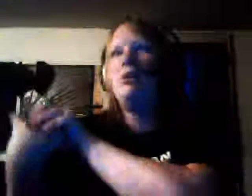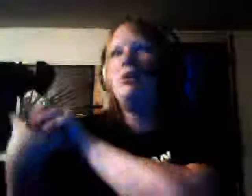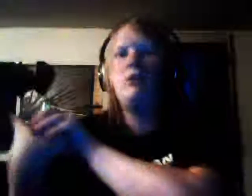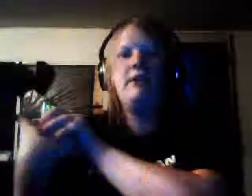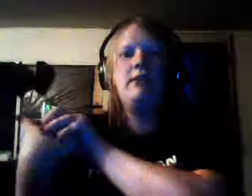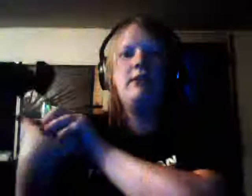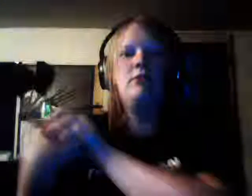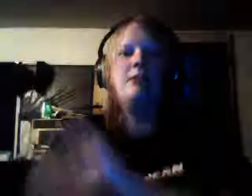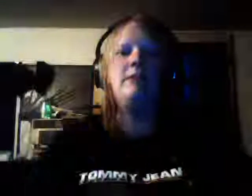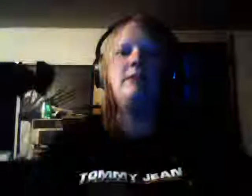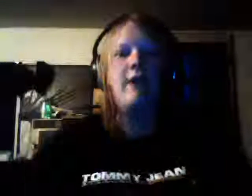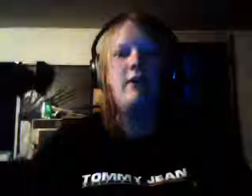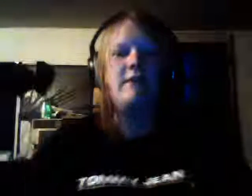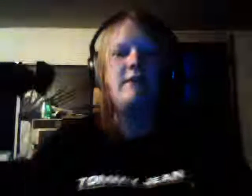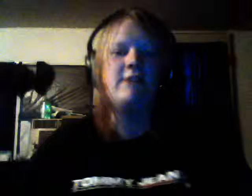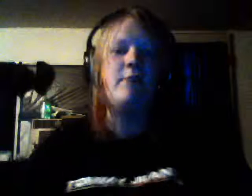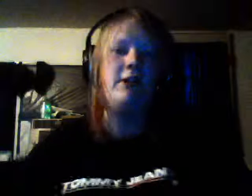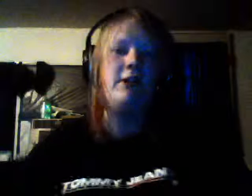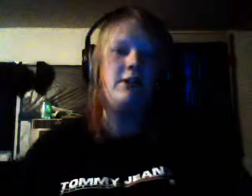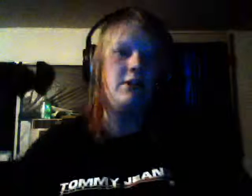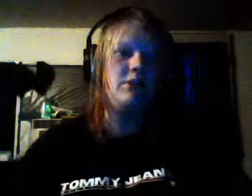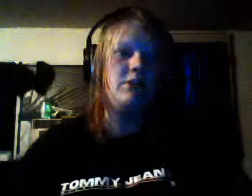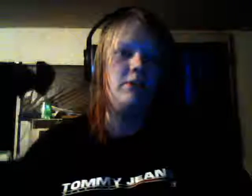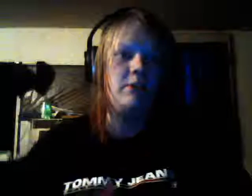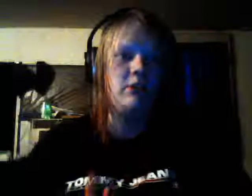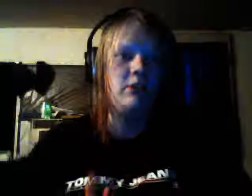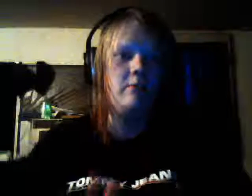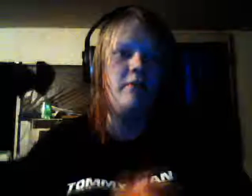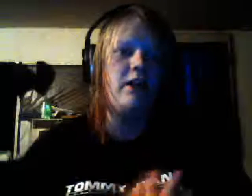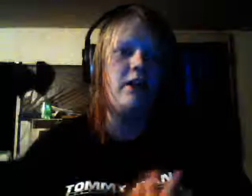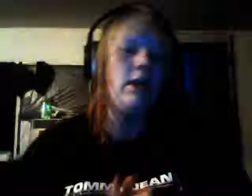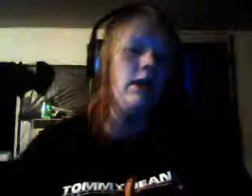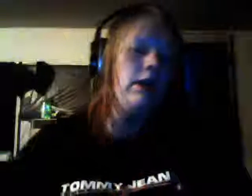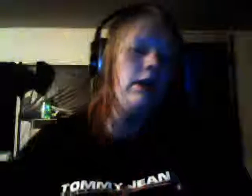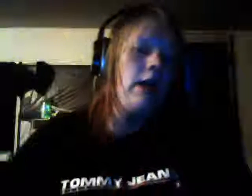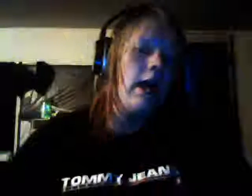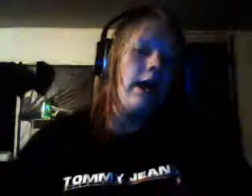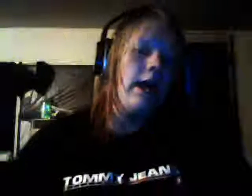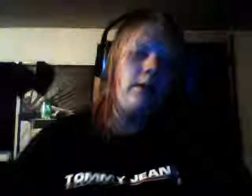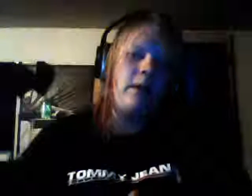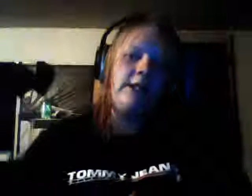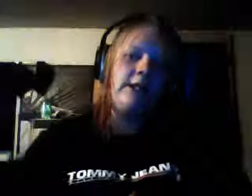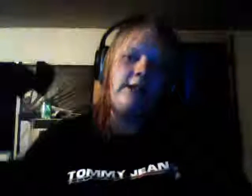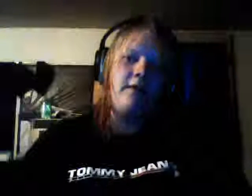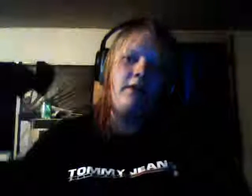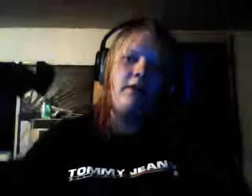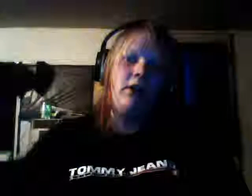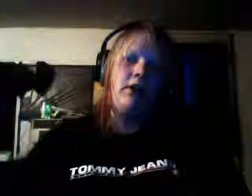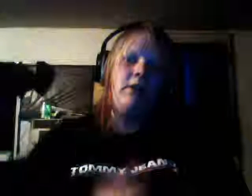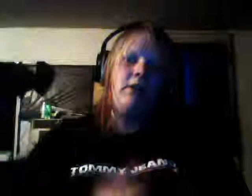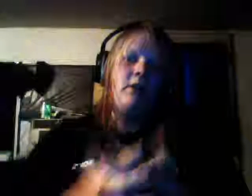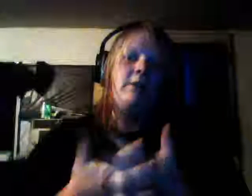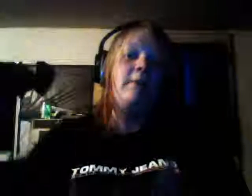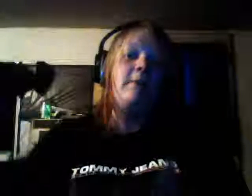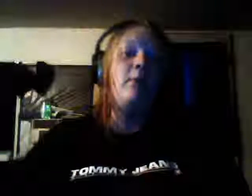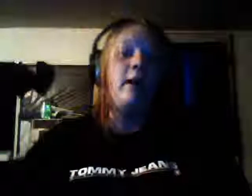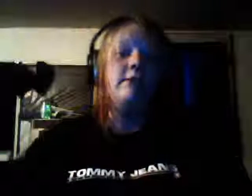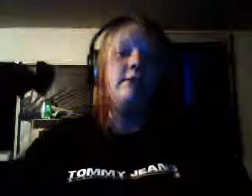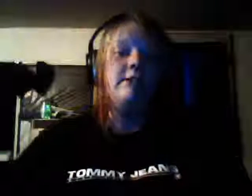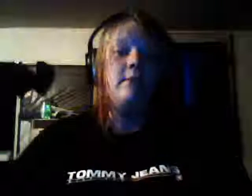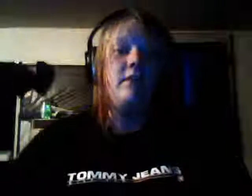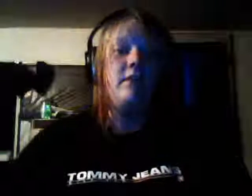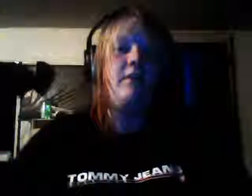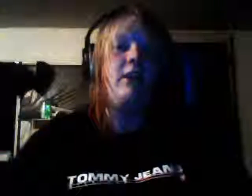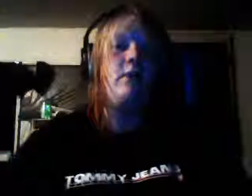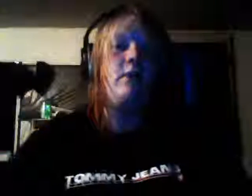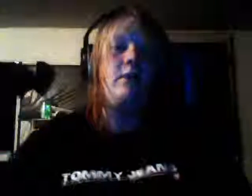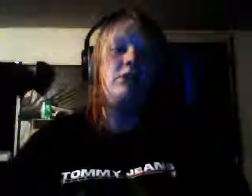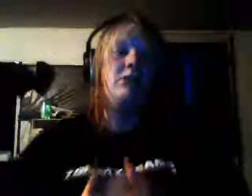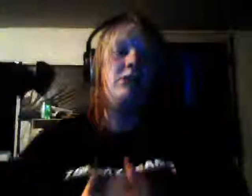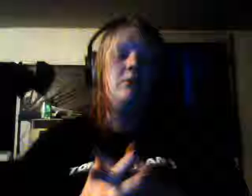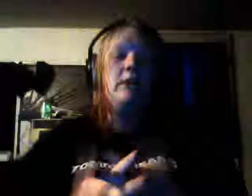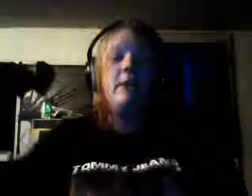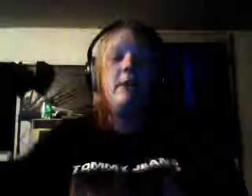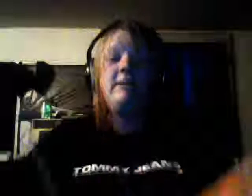the noise in the background that's from my daughter she's watching a movie anyways I figured you know it's been a while since I made a video I would just do an update